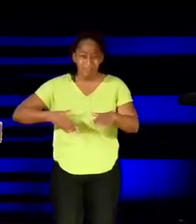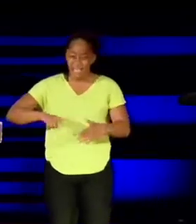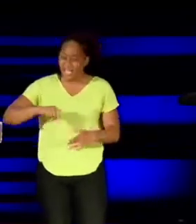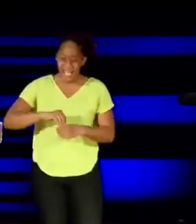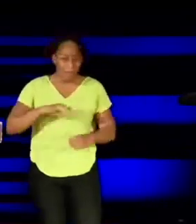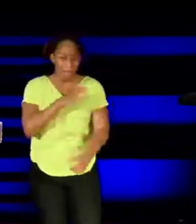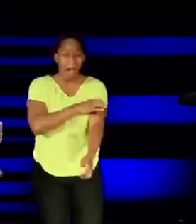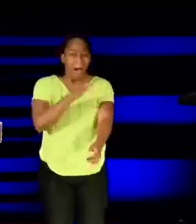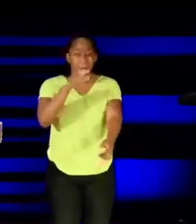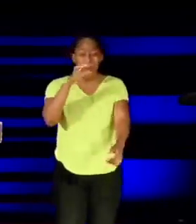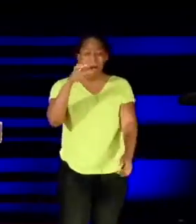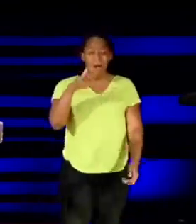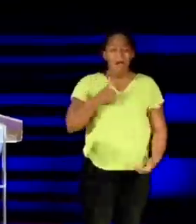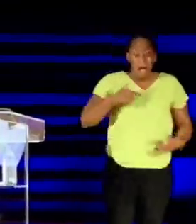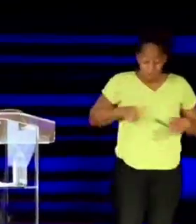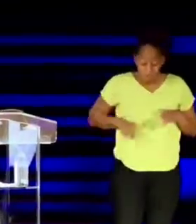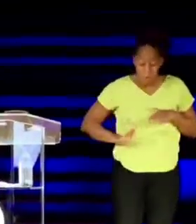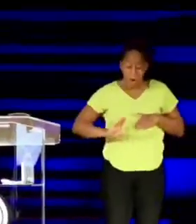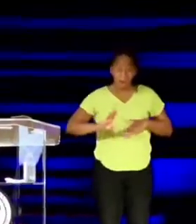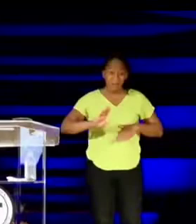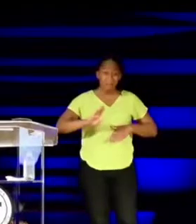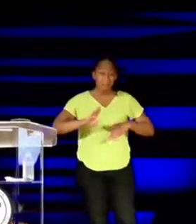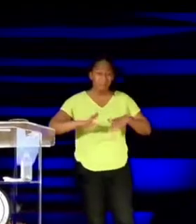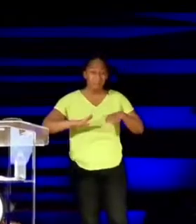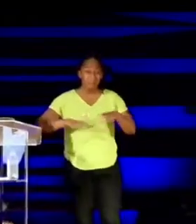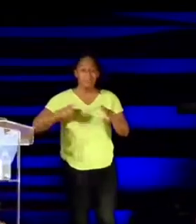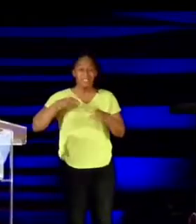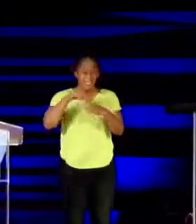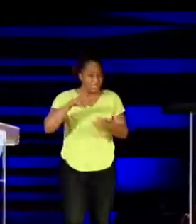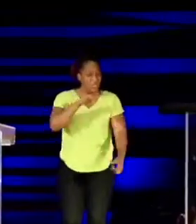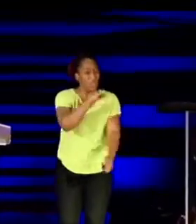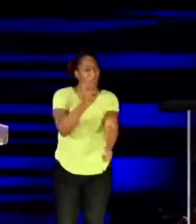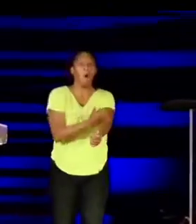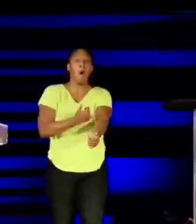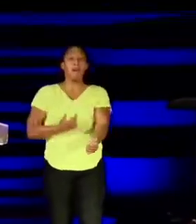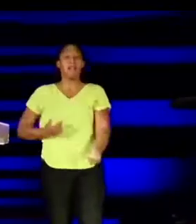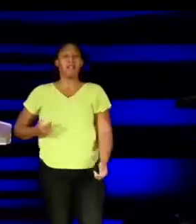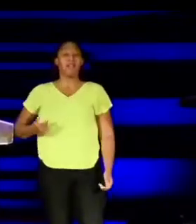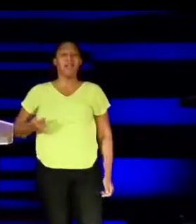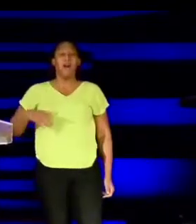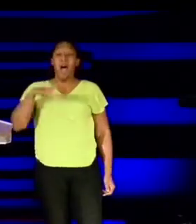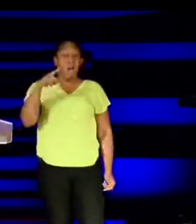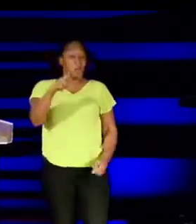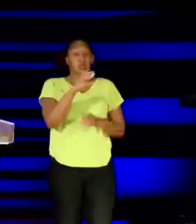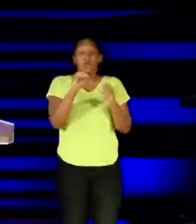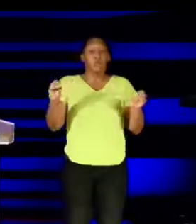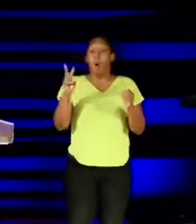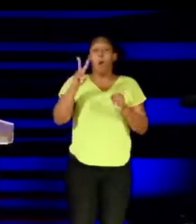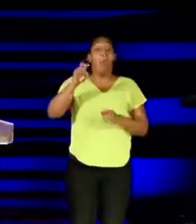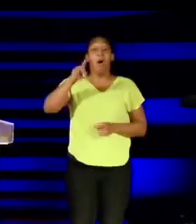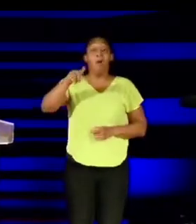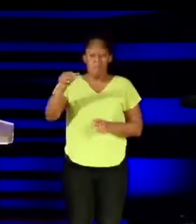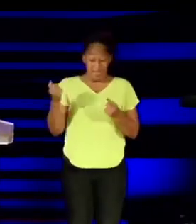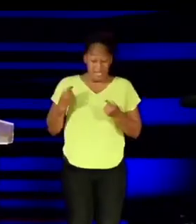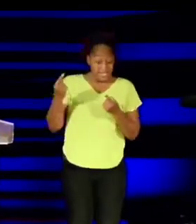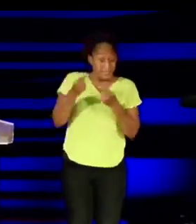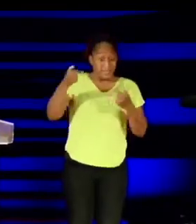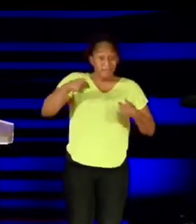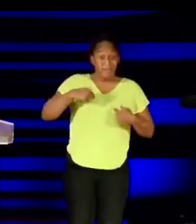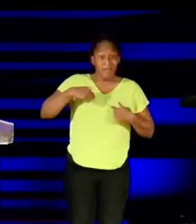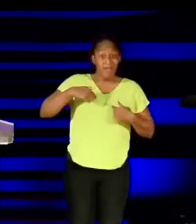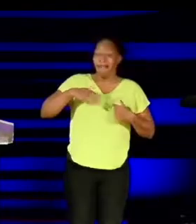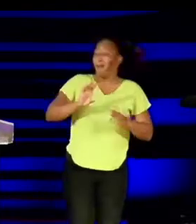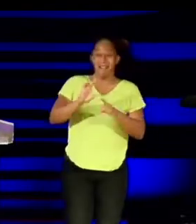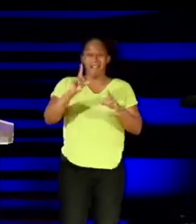power. I'm walking in my authority. No weapon formed against me. Shell